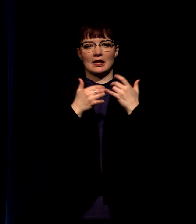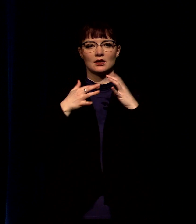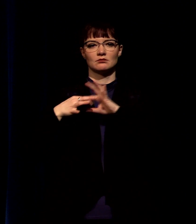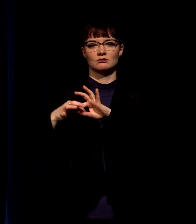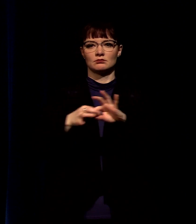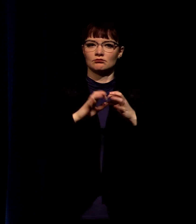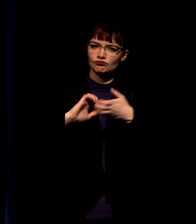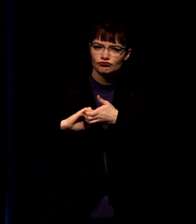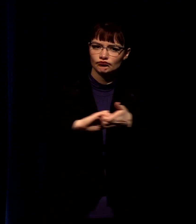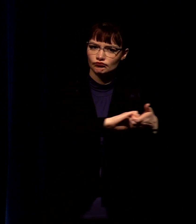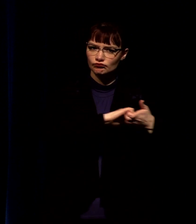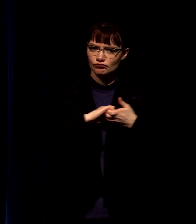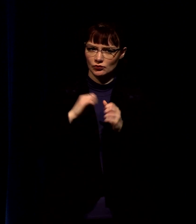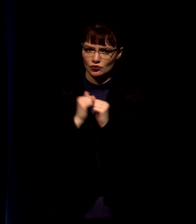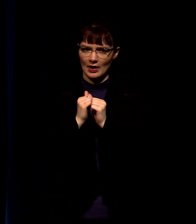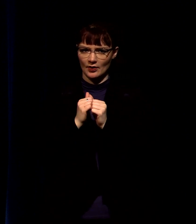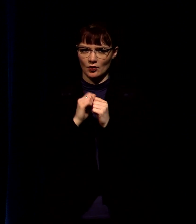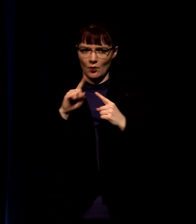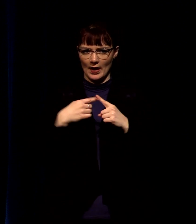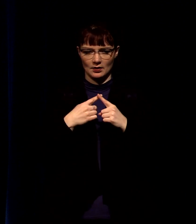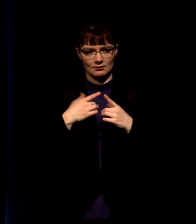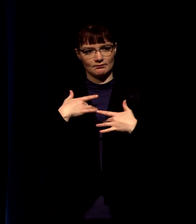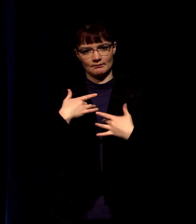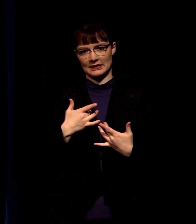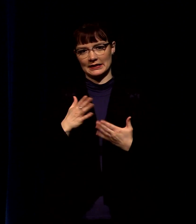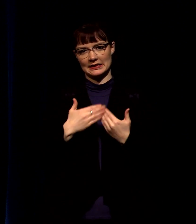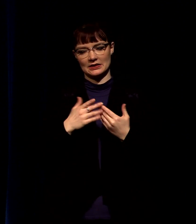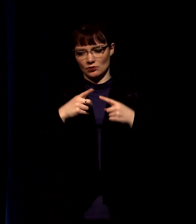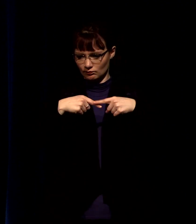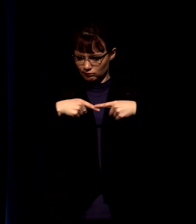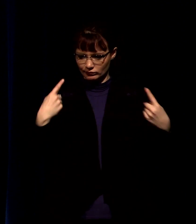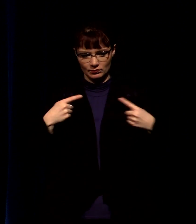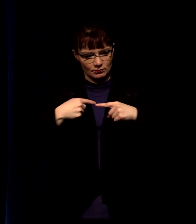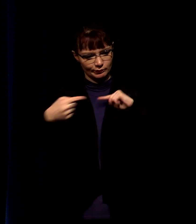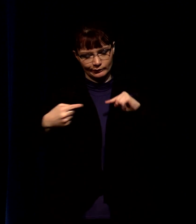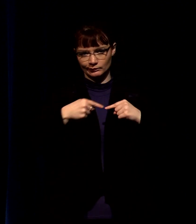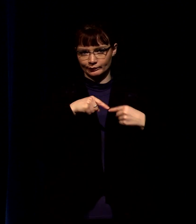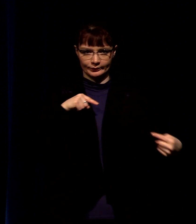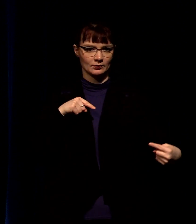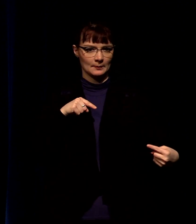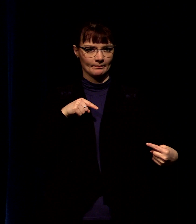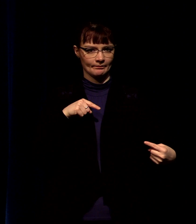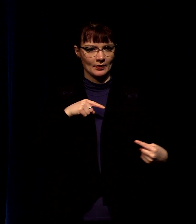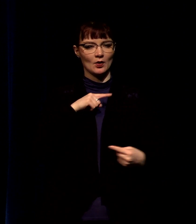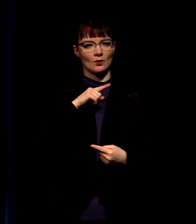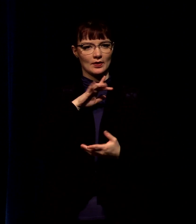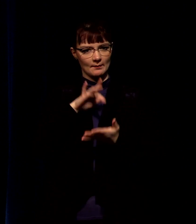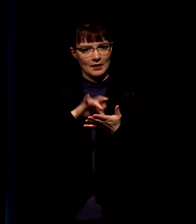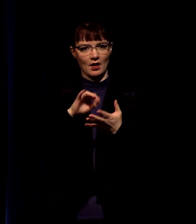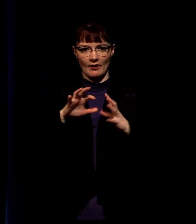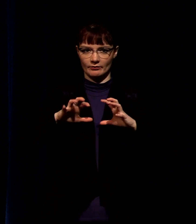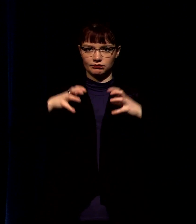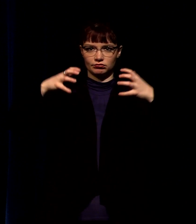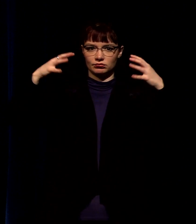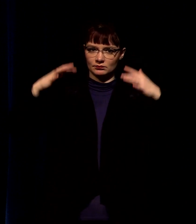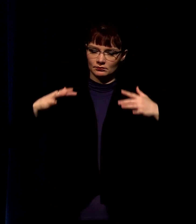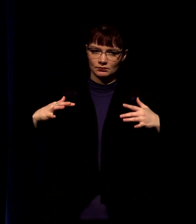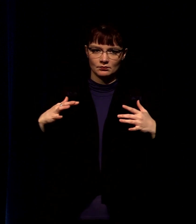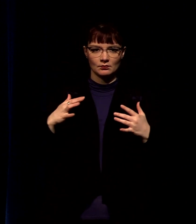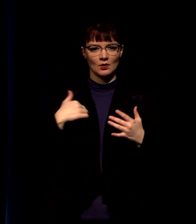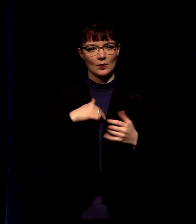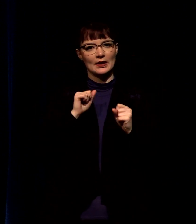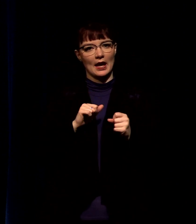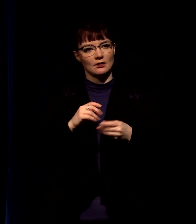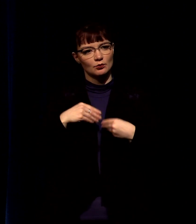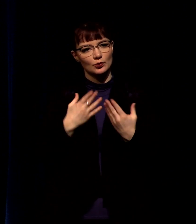polarizing days because we the church are peacemakers we are the middle ground we get to bring together and consistently